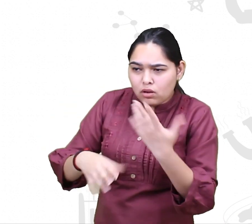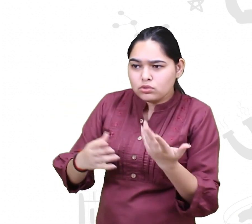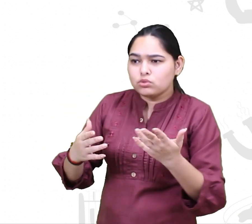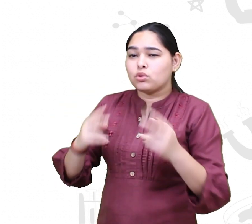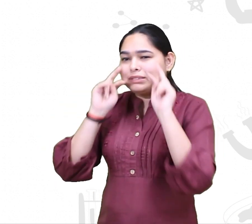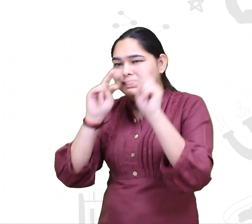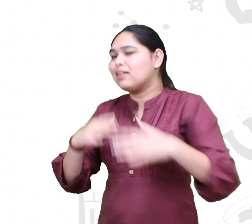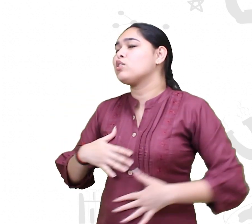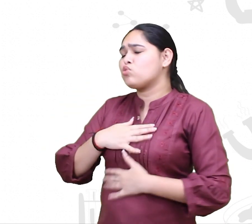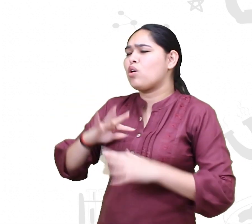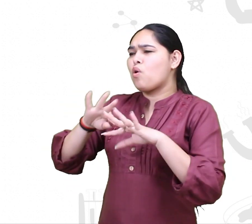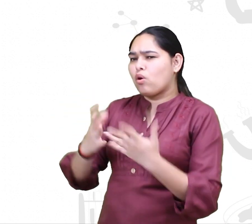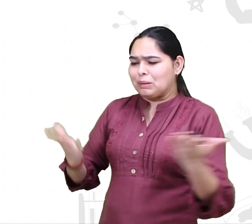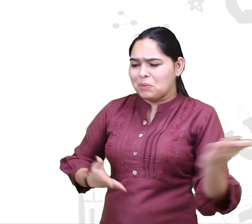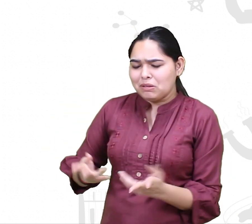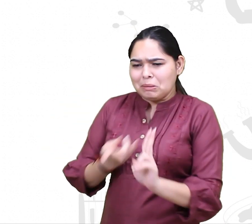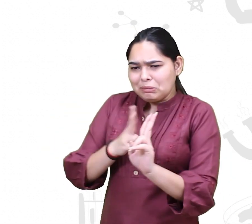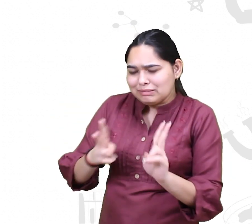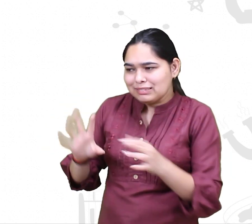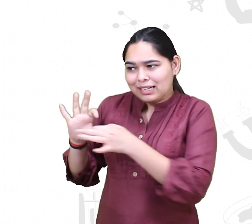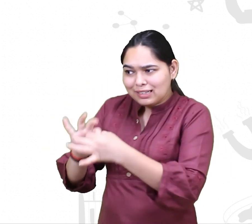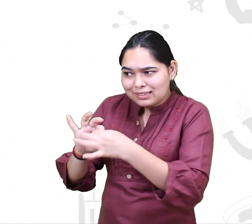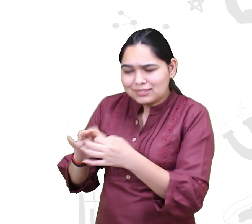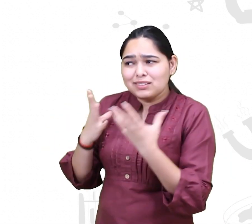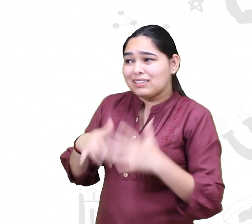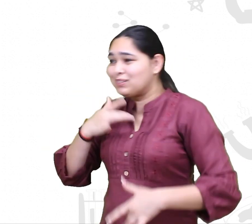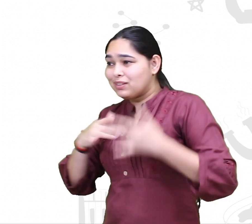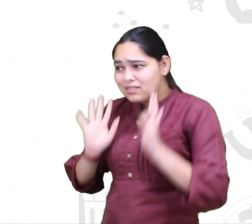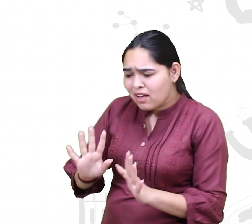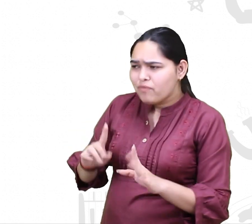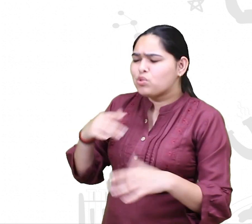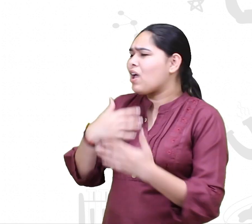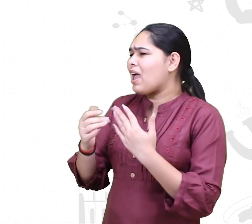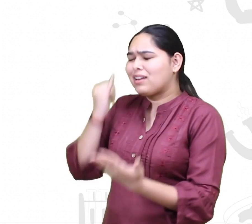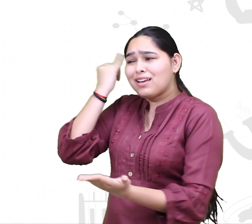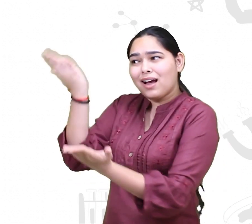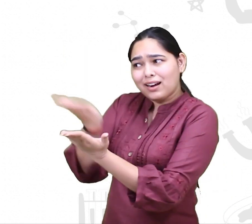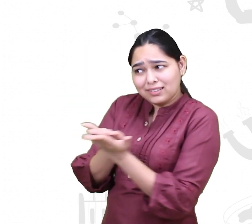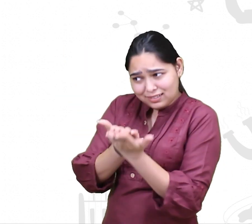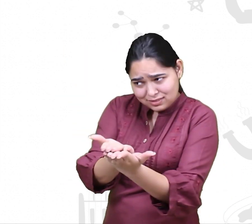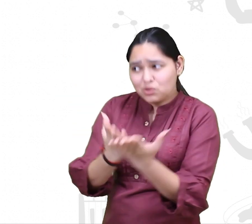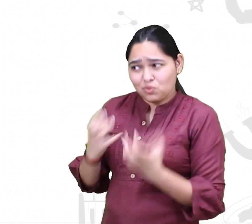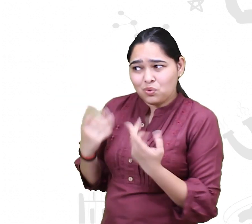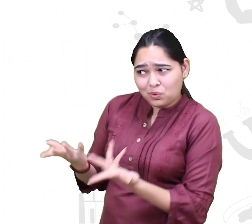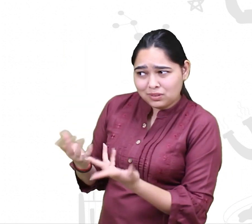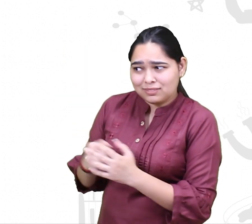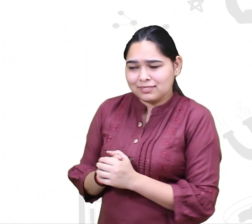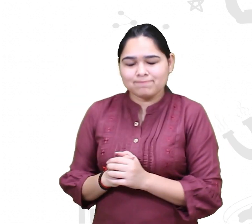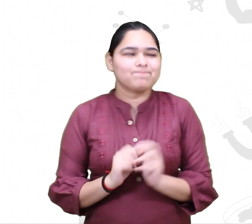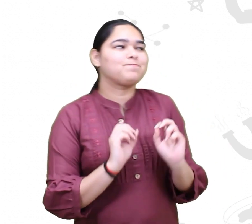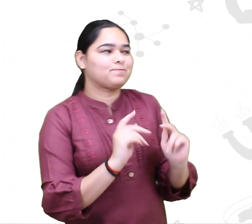and may want to, at some point, pursue such a career like yours, what's that advice that you would give to our listeners in that perspective?